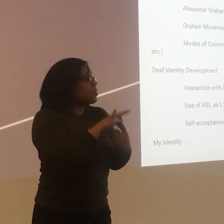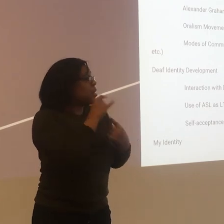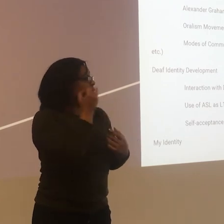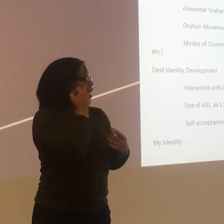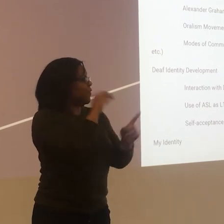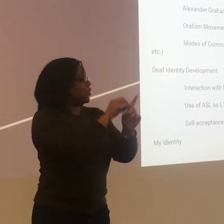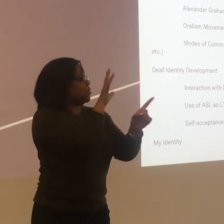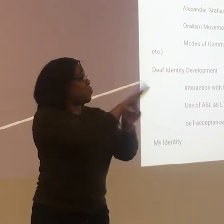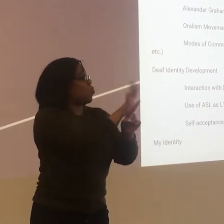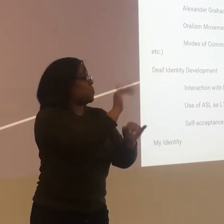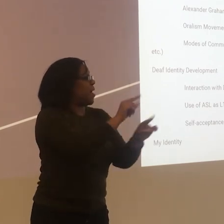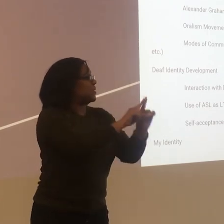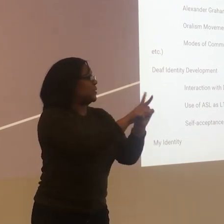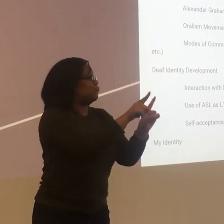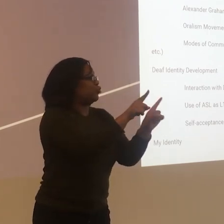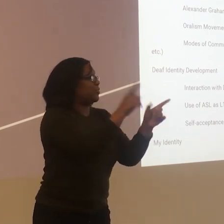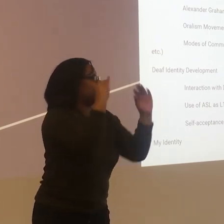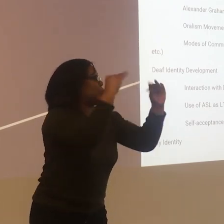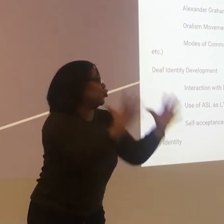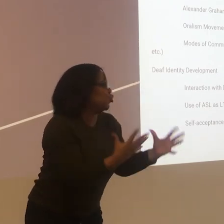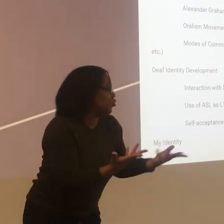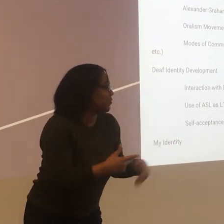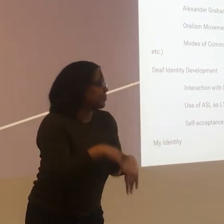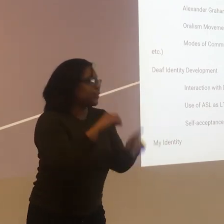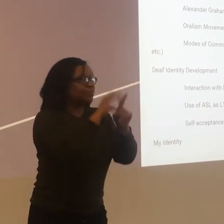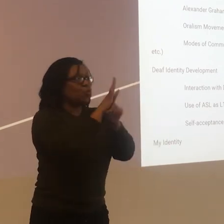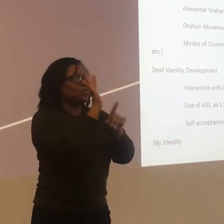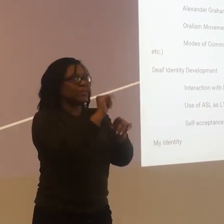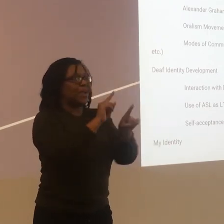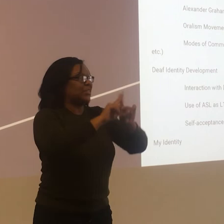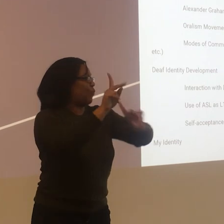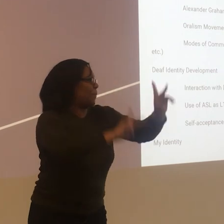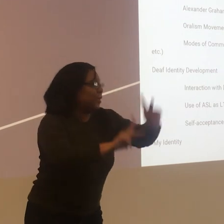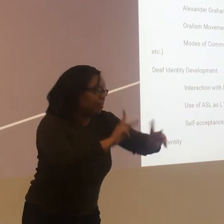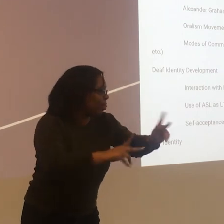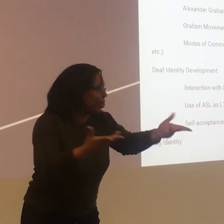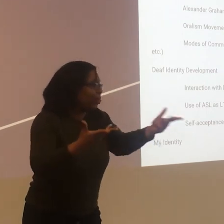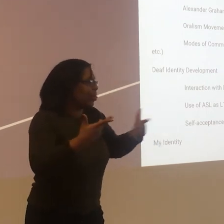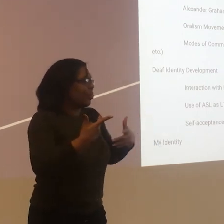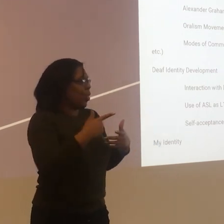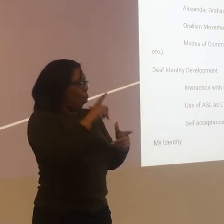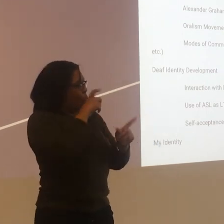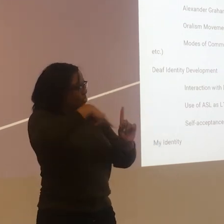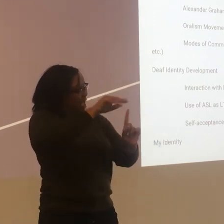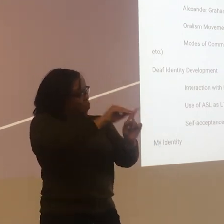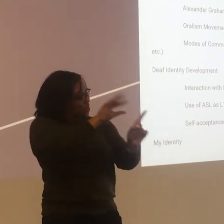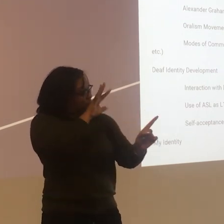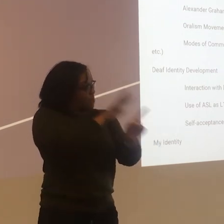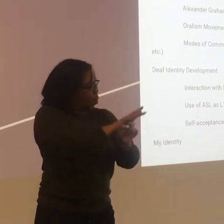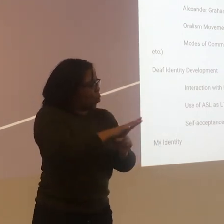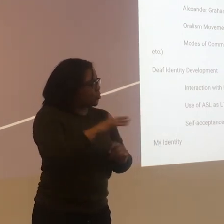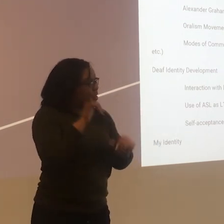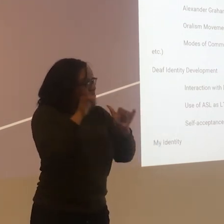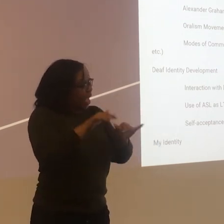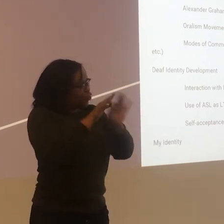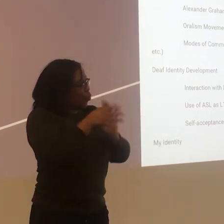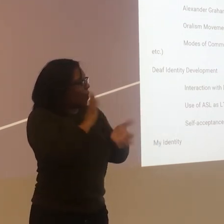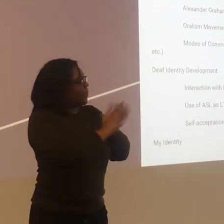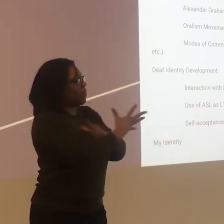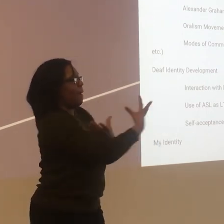personality as well. And that requires being exposed to it, whether it's from other black deaf people or from a black deaf